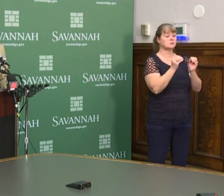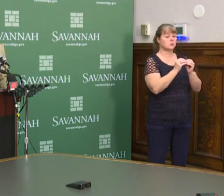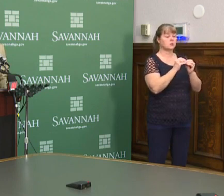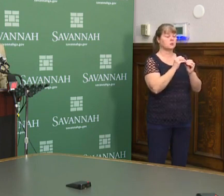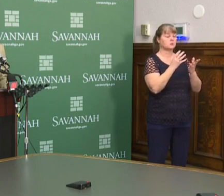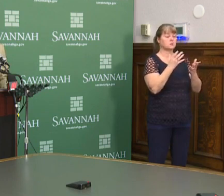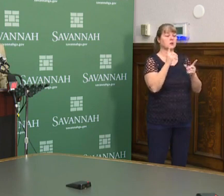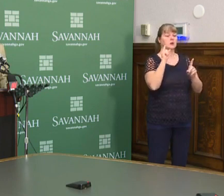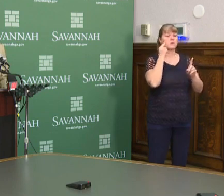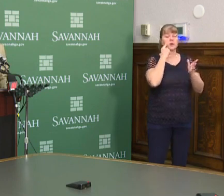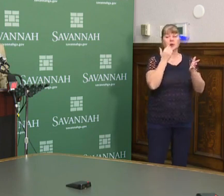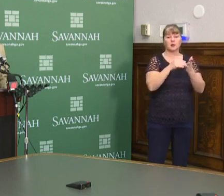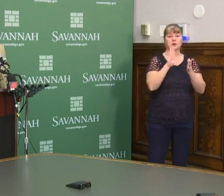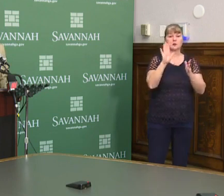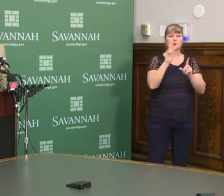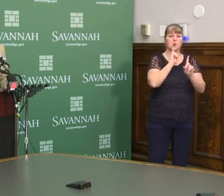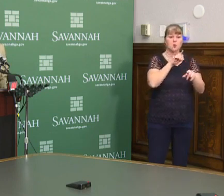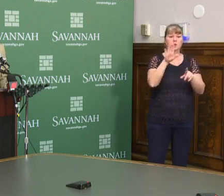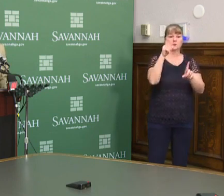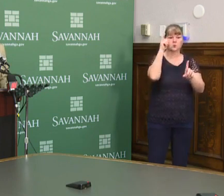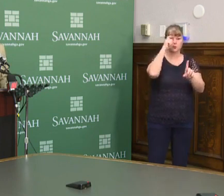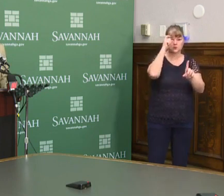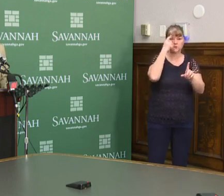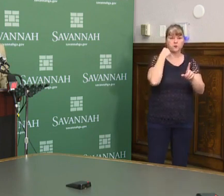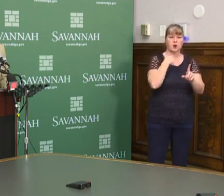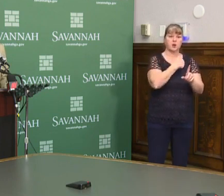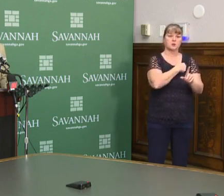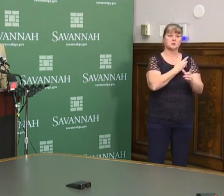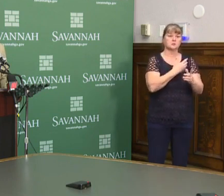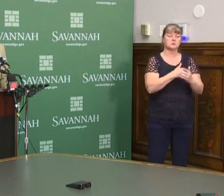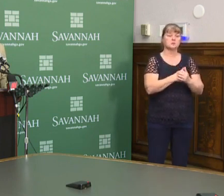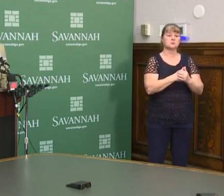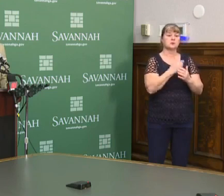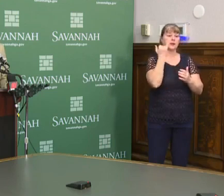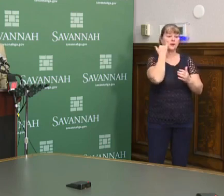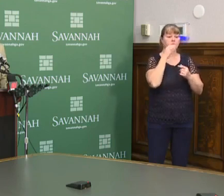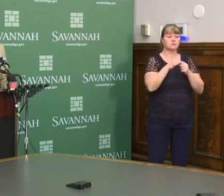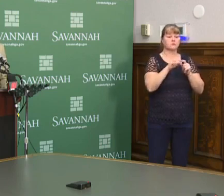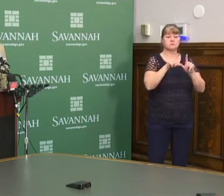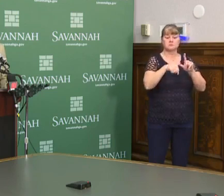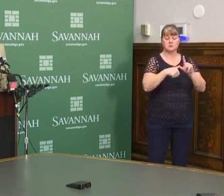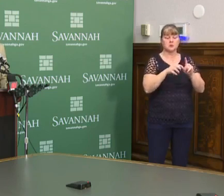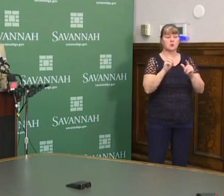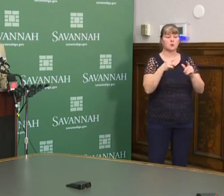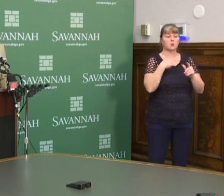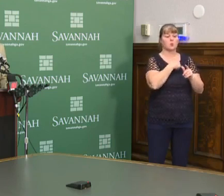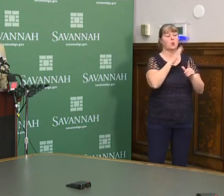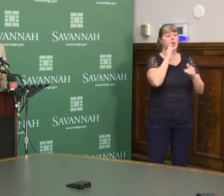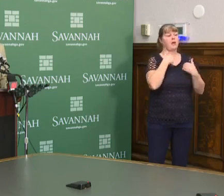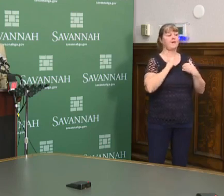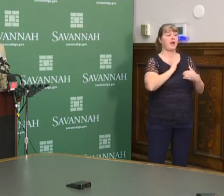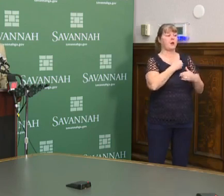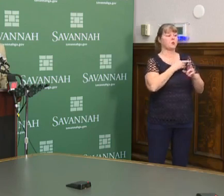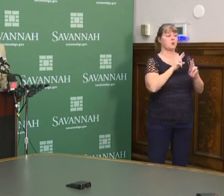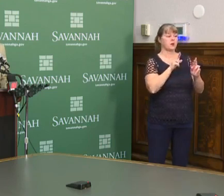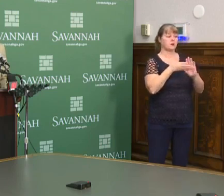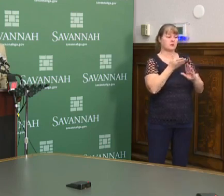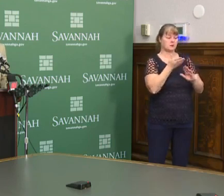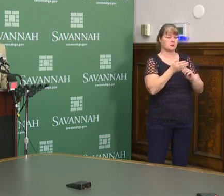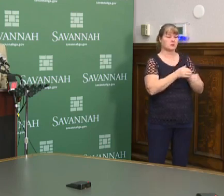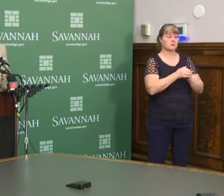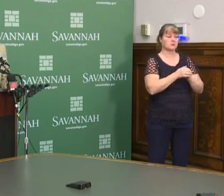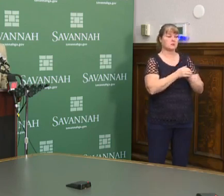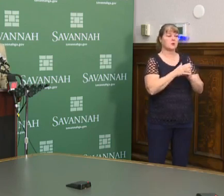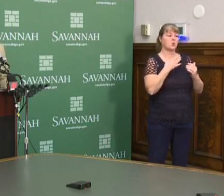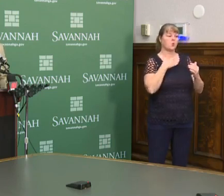you know, the governor's order is, is by his wisdom for us. Um, if it expires, then we'll, we'll have hours ready to go. We